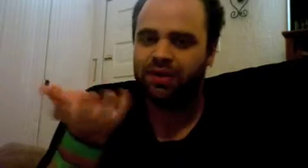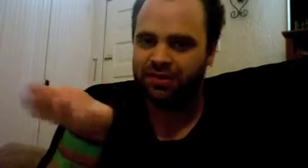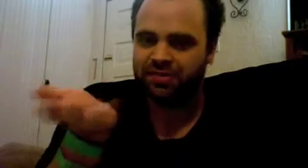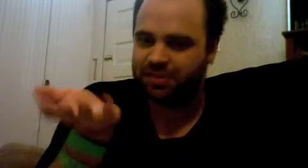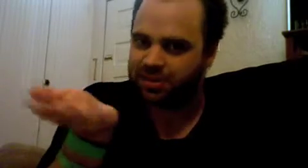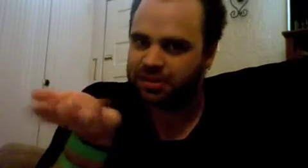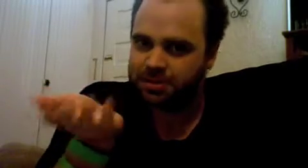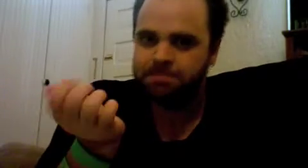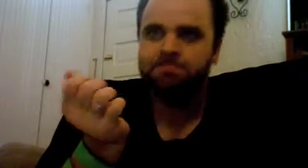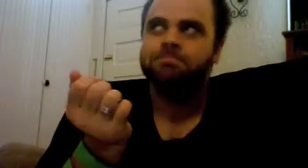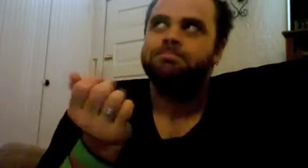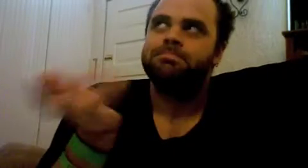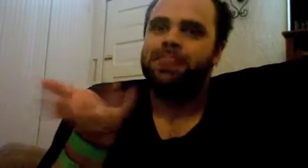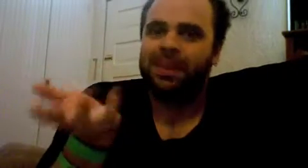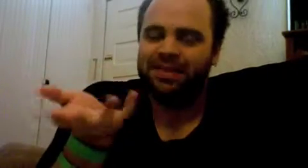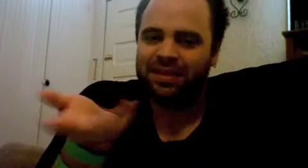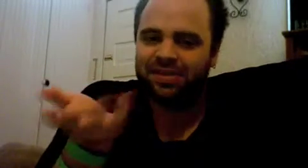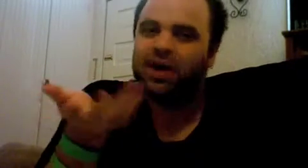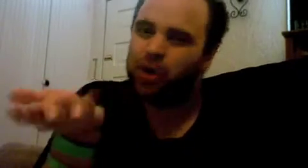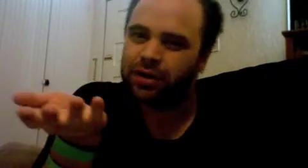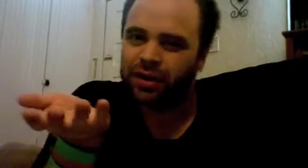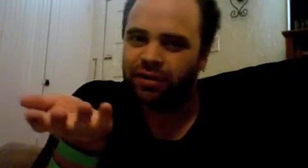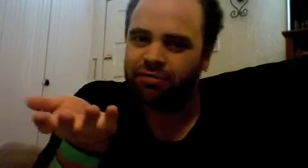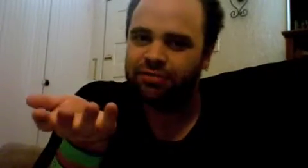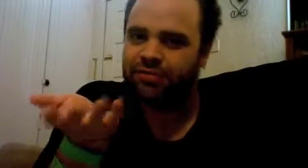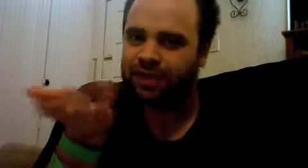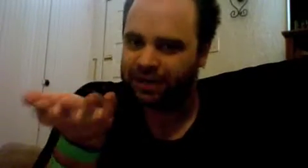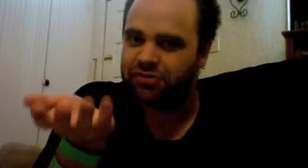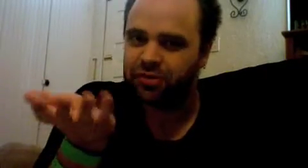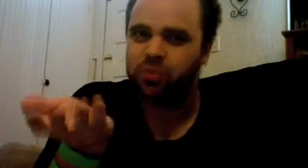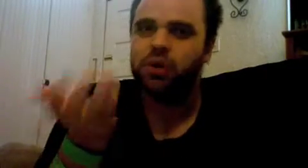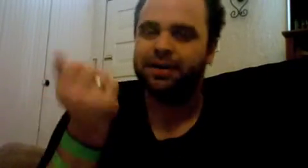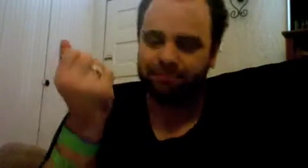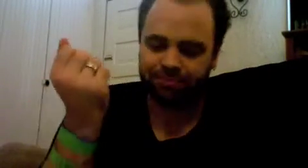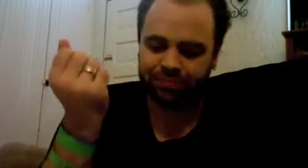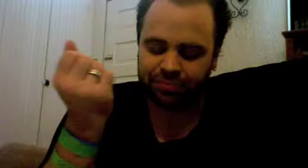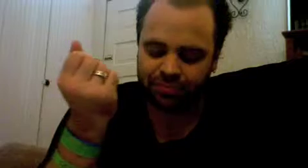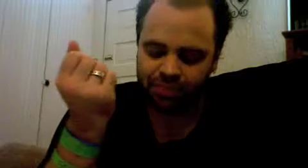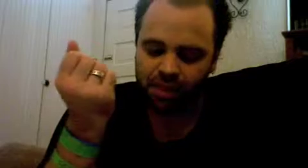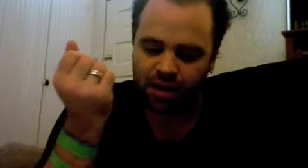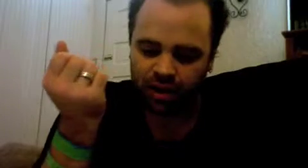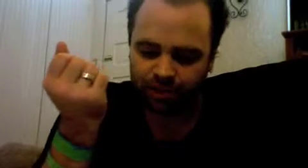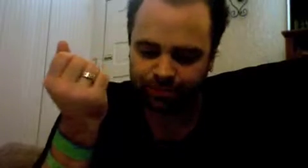that doesn't that's not good enough in a certain way and